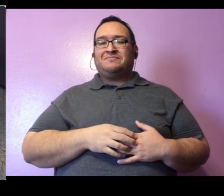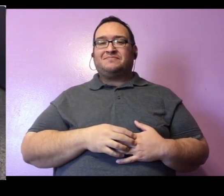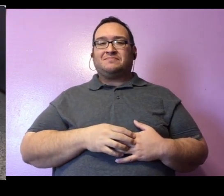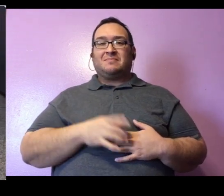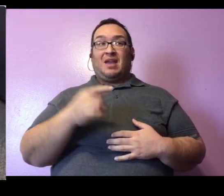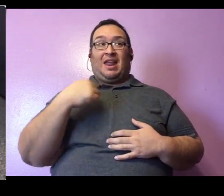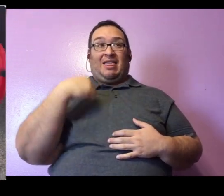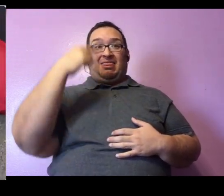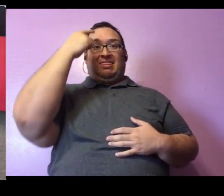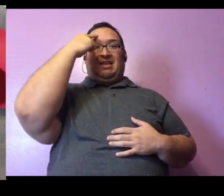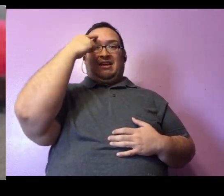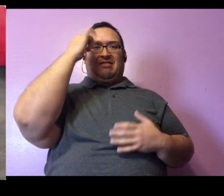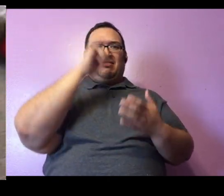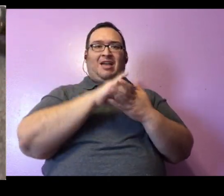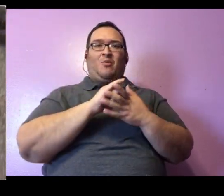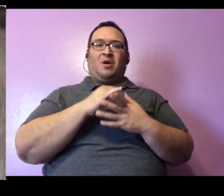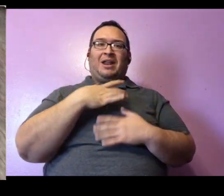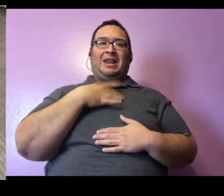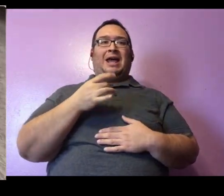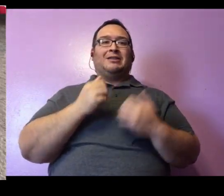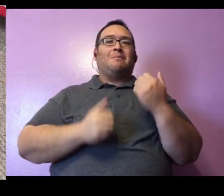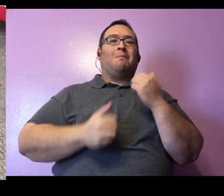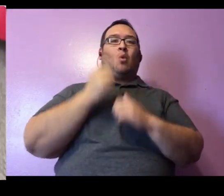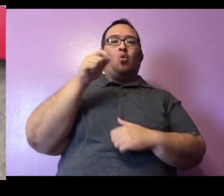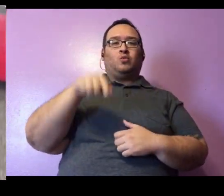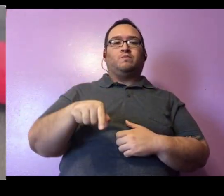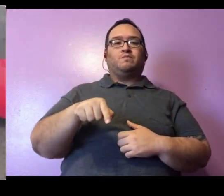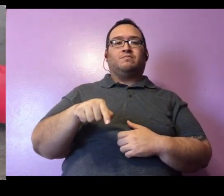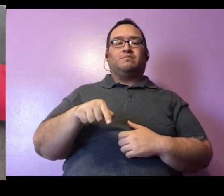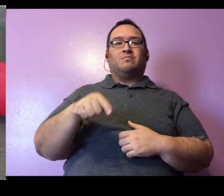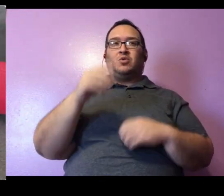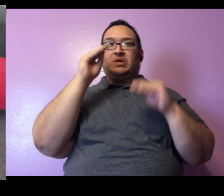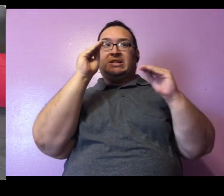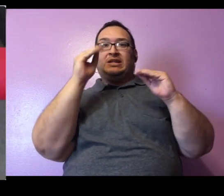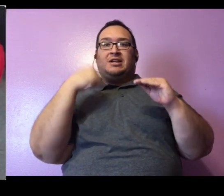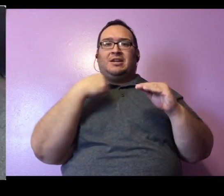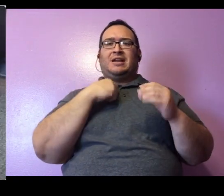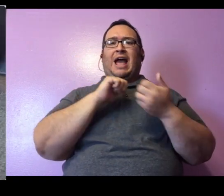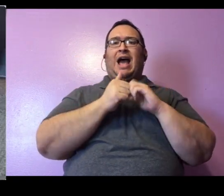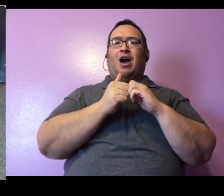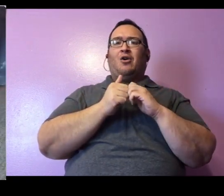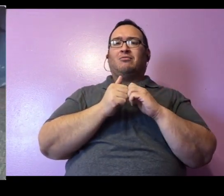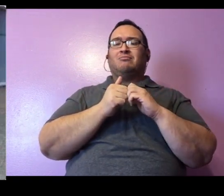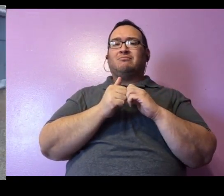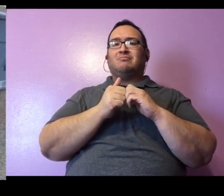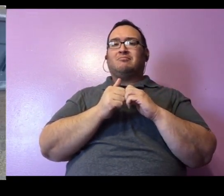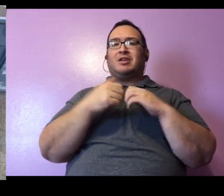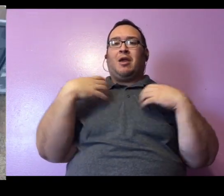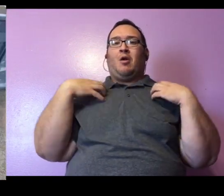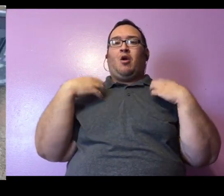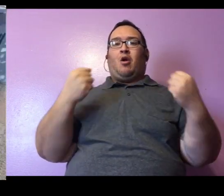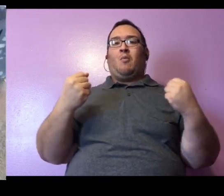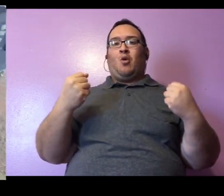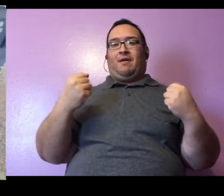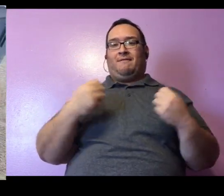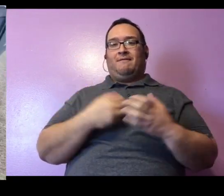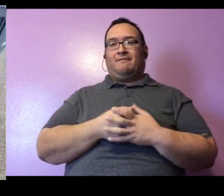And I think that that is what I admire about her the most. Yes, she teaches us to be brave every single day. She's absolutely sad.